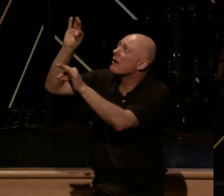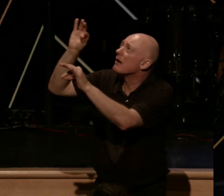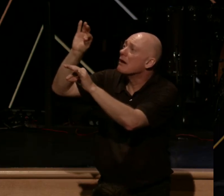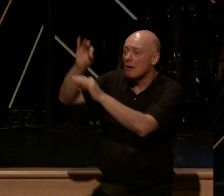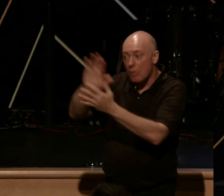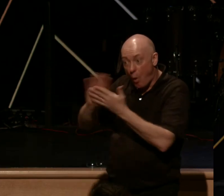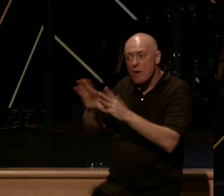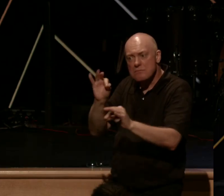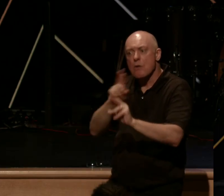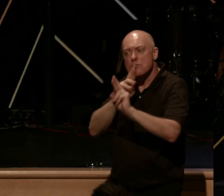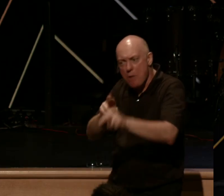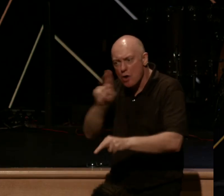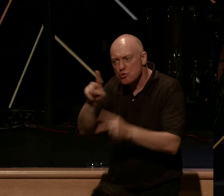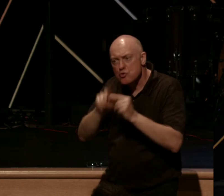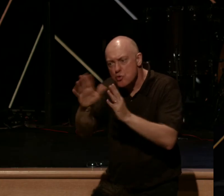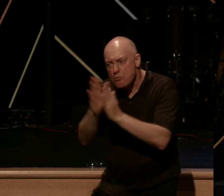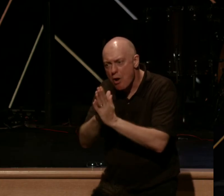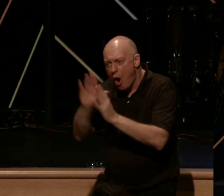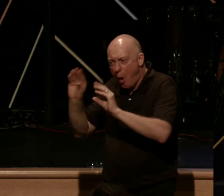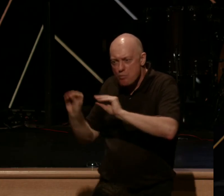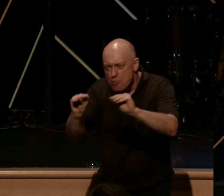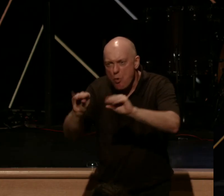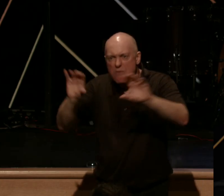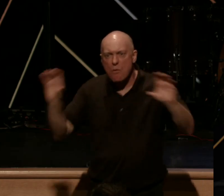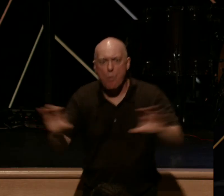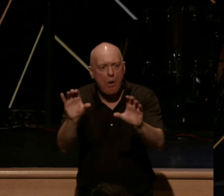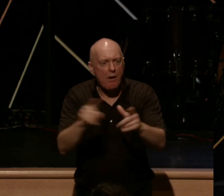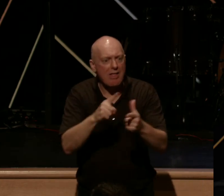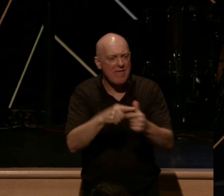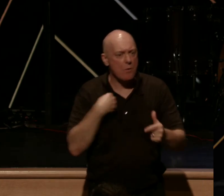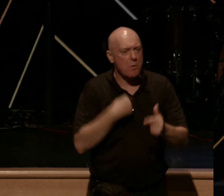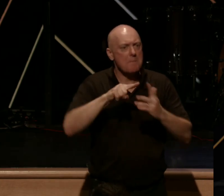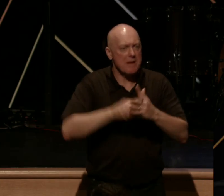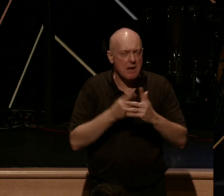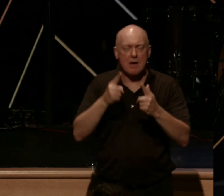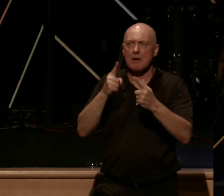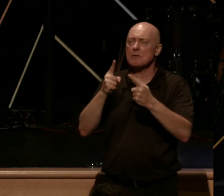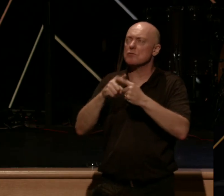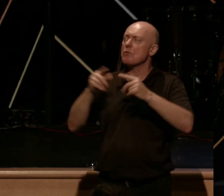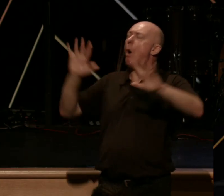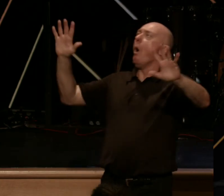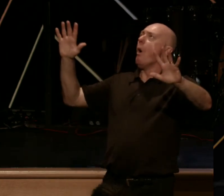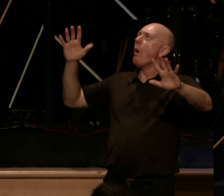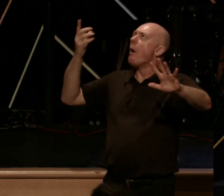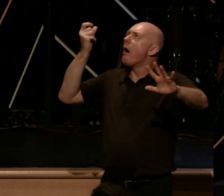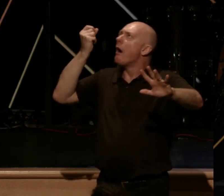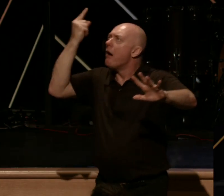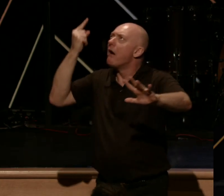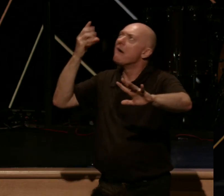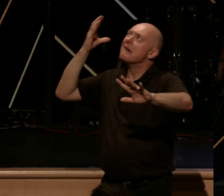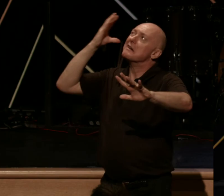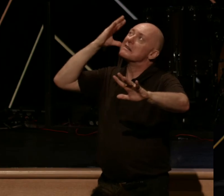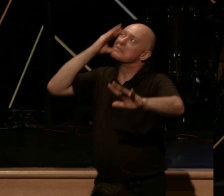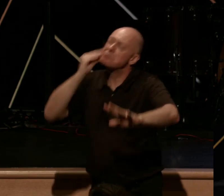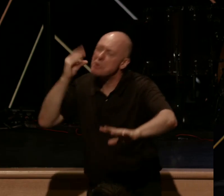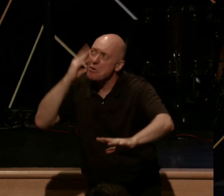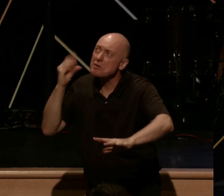this prayer and move and work, that's when we begin to supernaturally comprehend and experience and enjoy